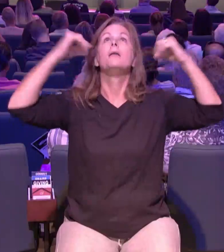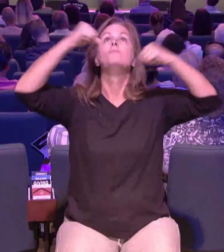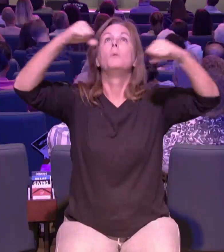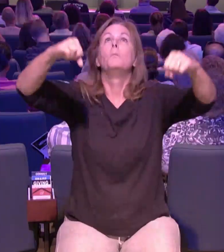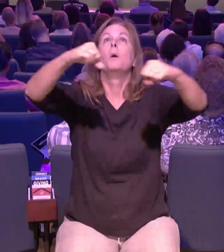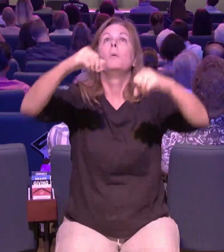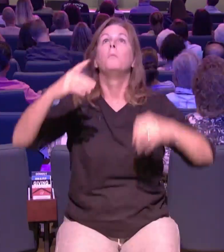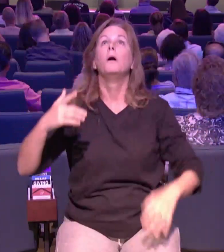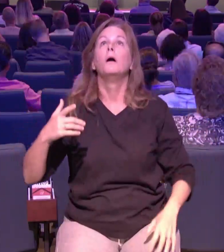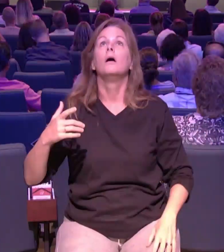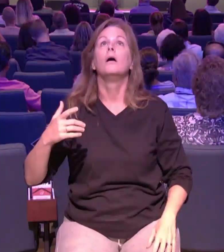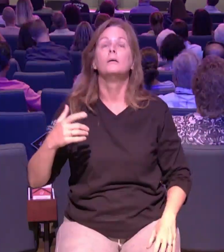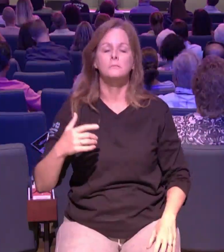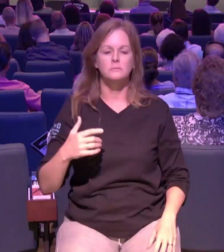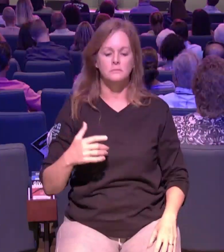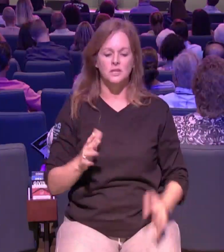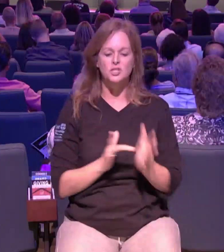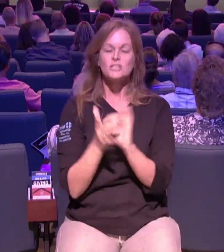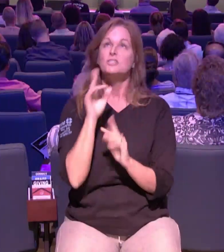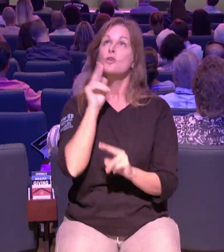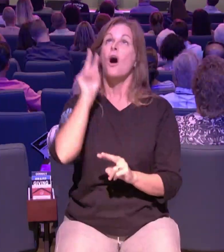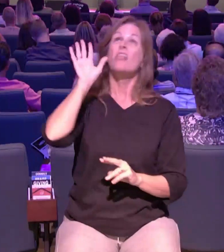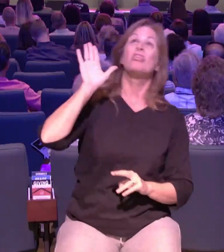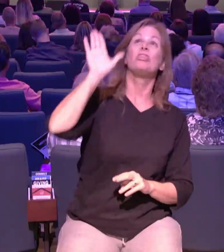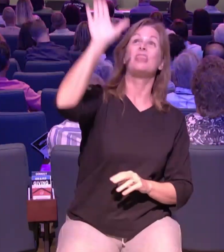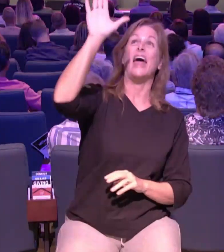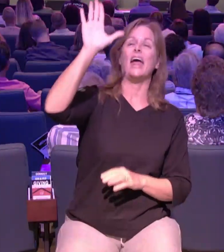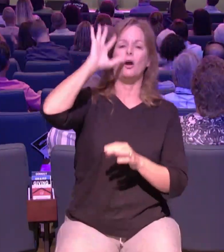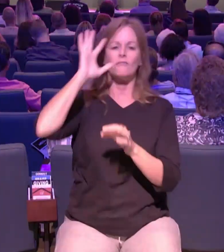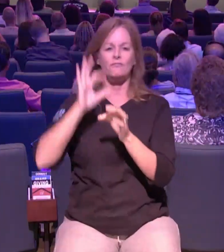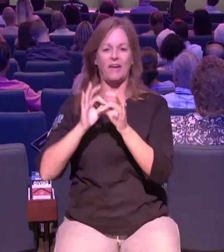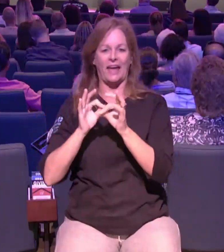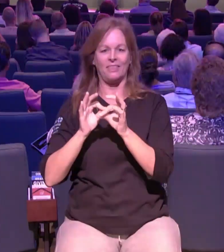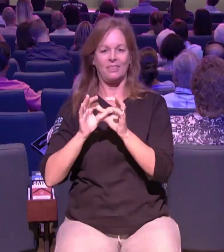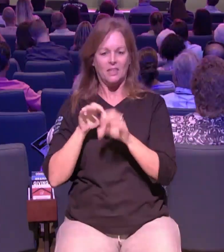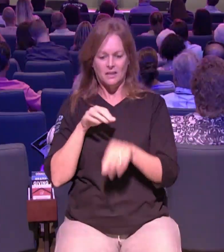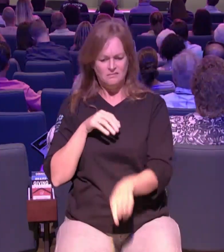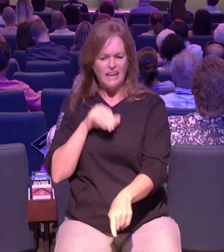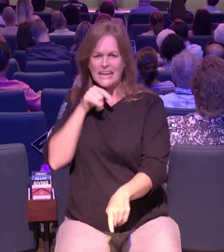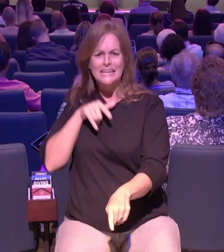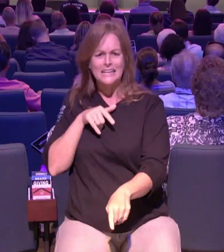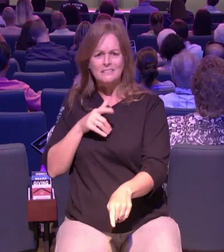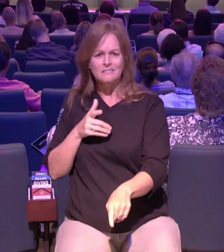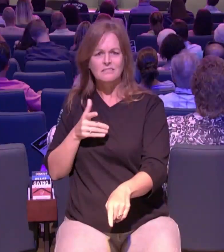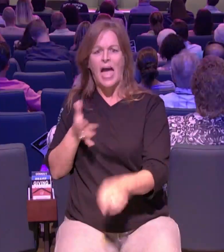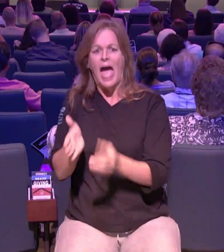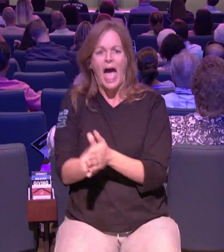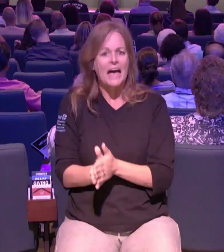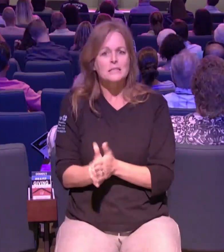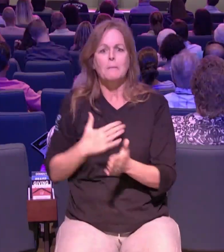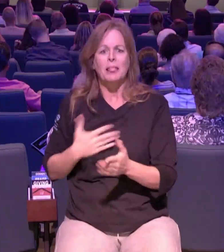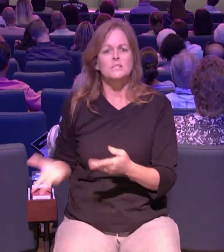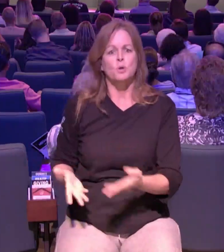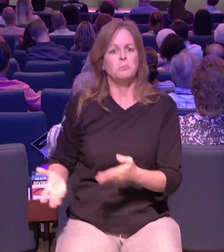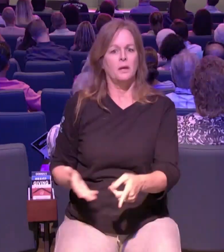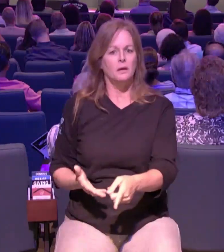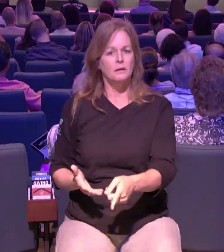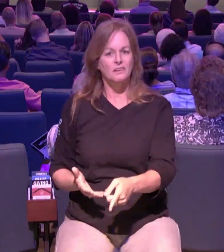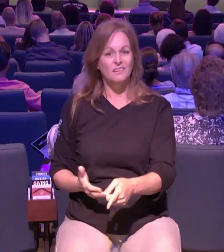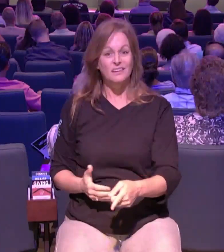jesus their faith brought healing their faith brought life their faith actually ended up bringing salvation which scripturally tells us their